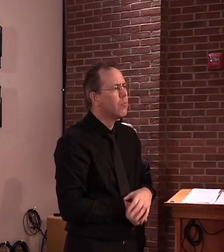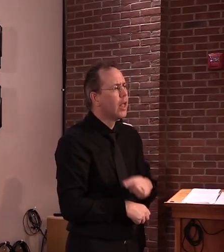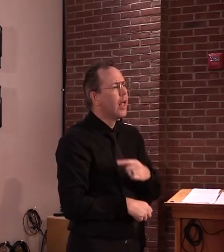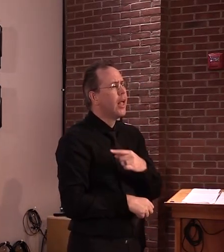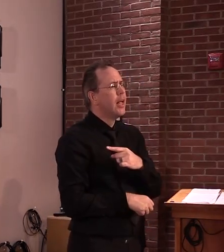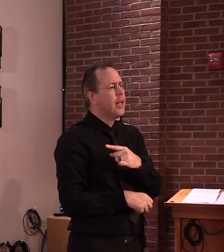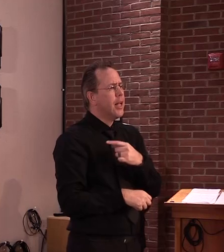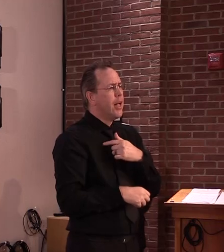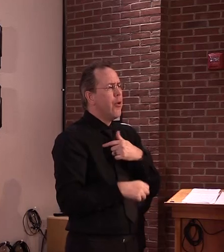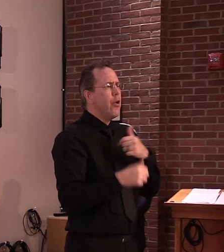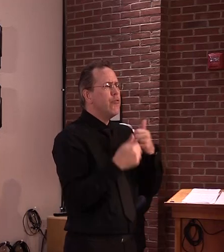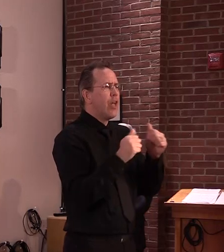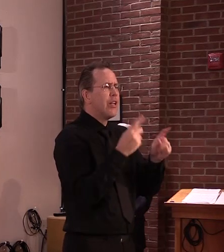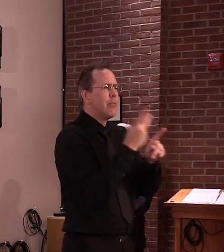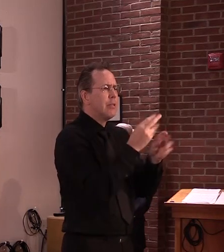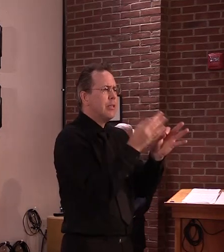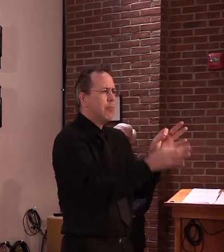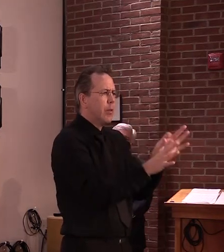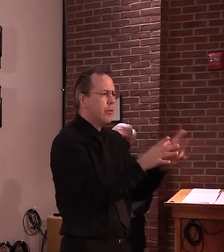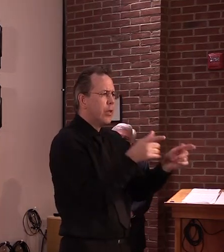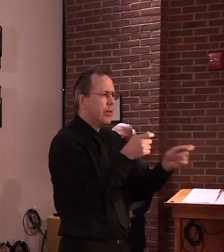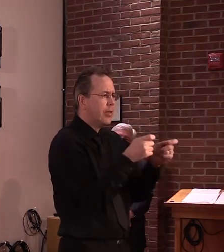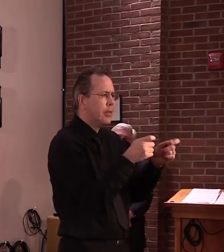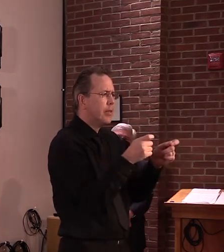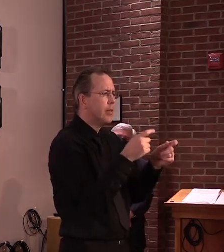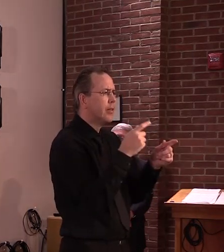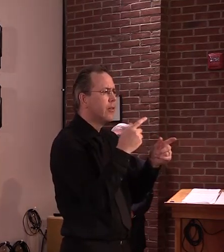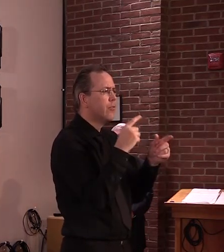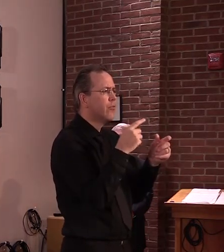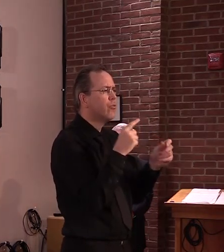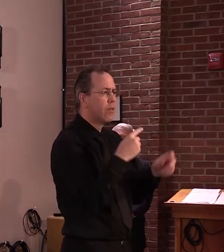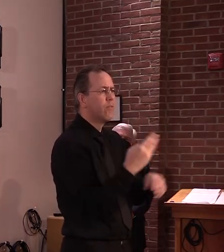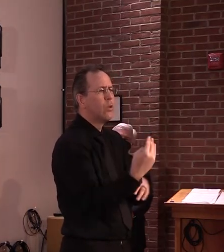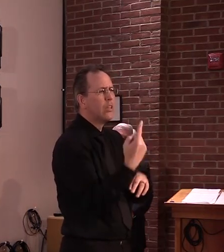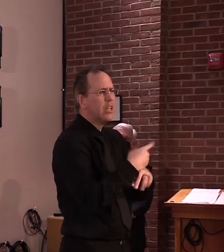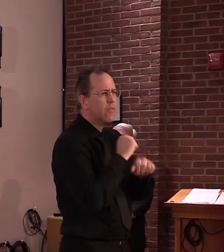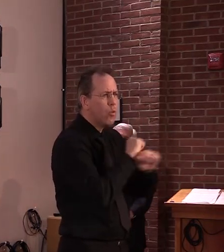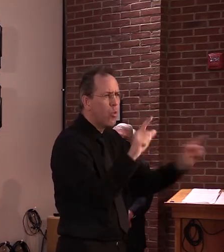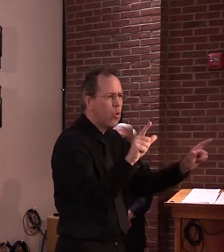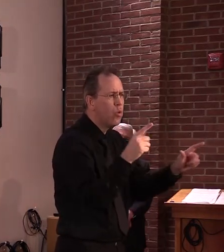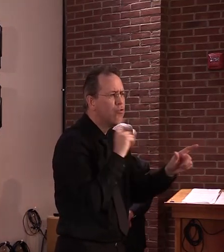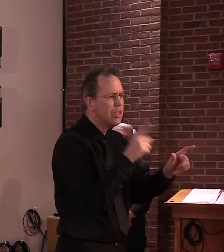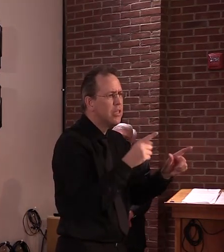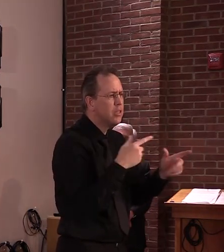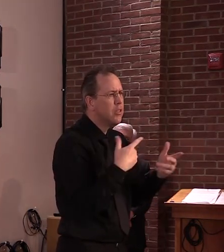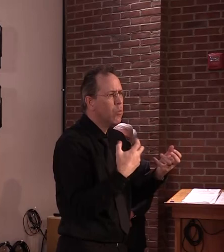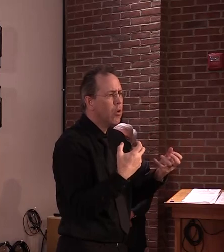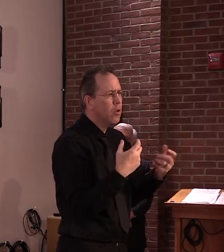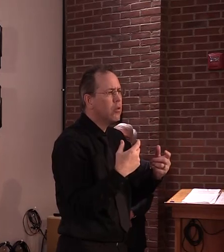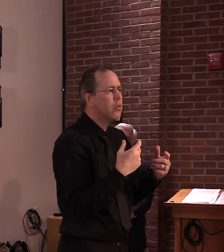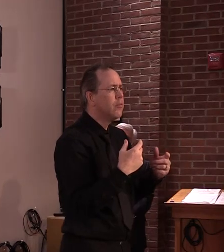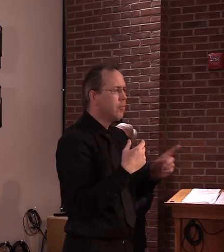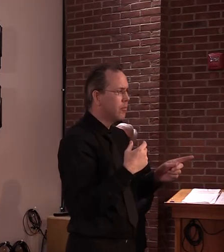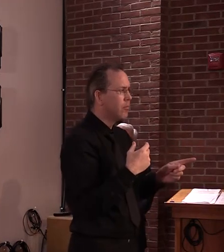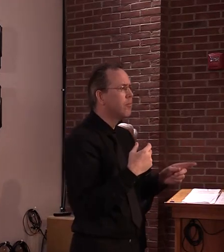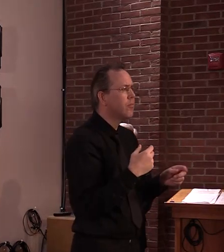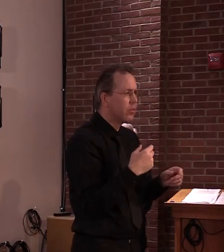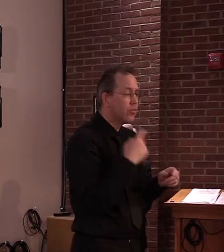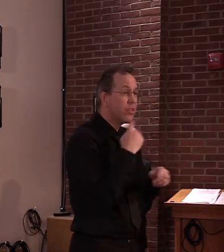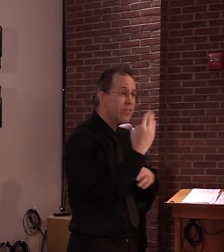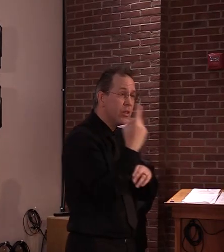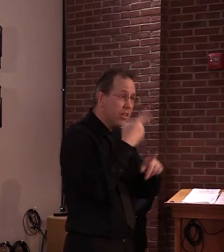but still with this opportunity to be tested on or after day seven, and if negative,